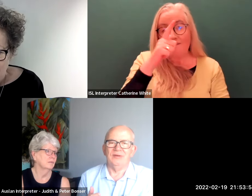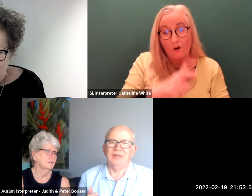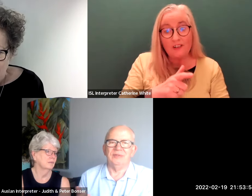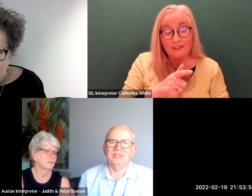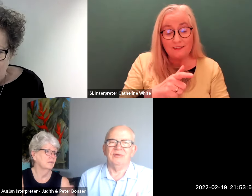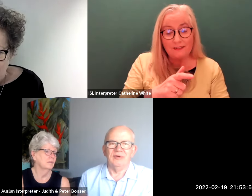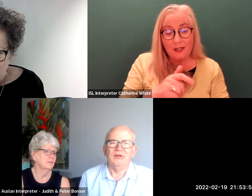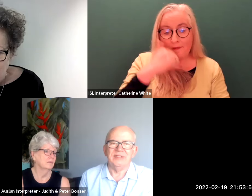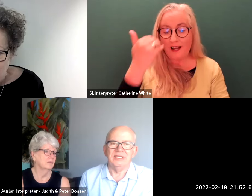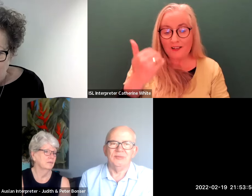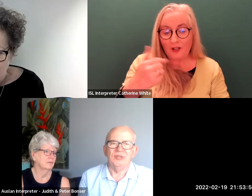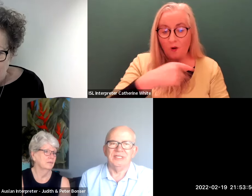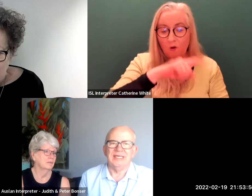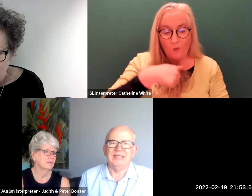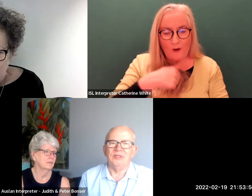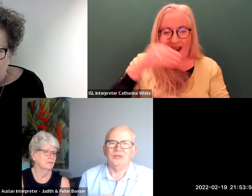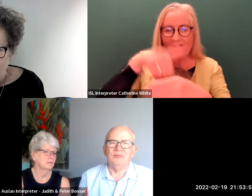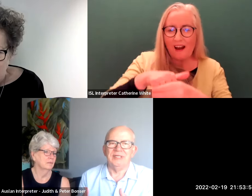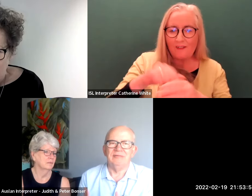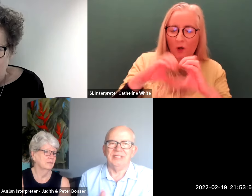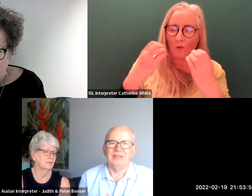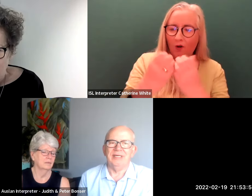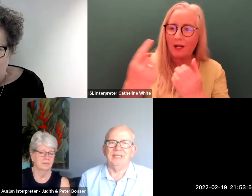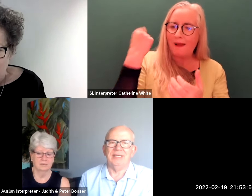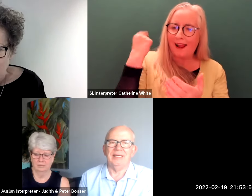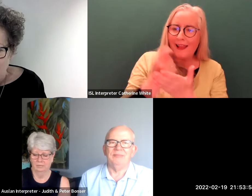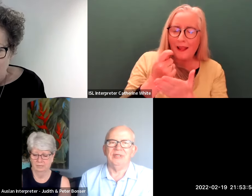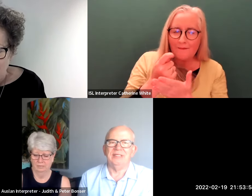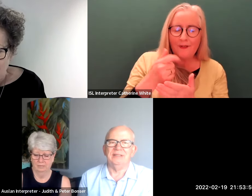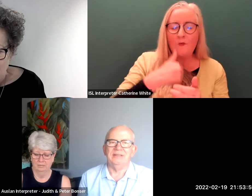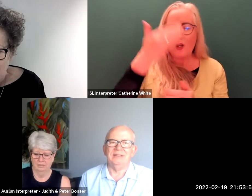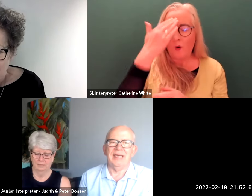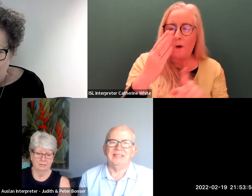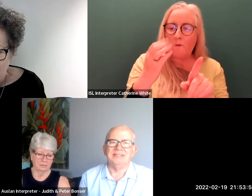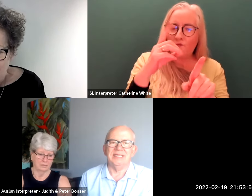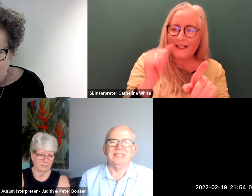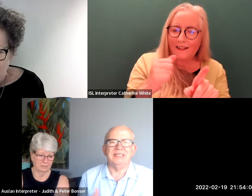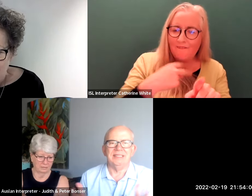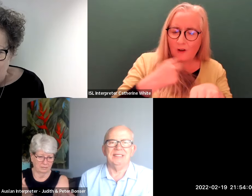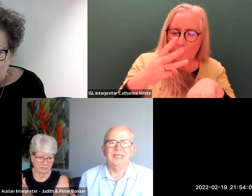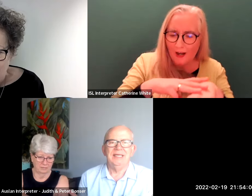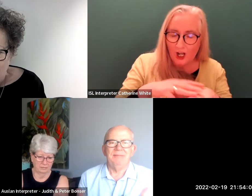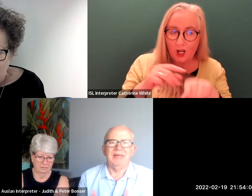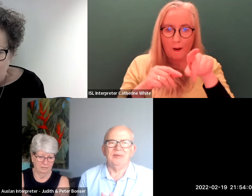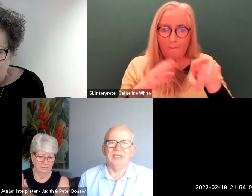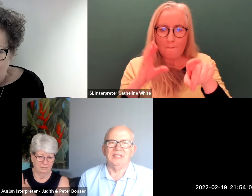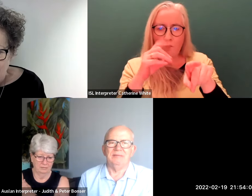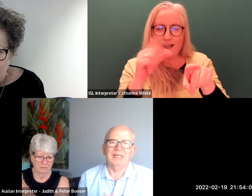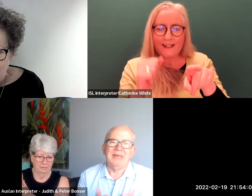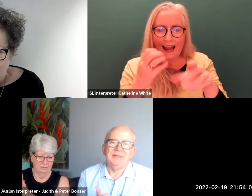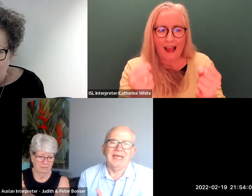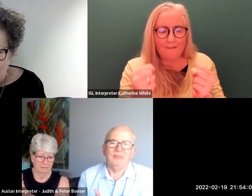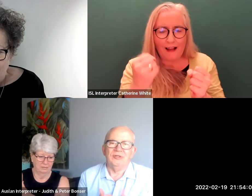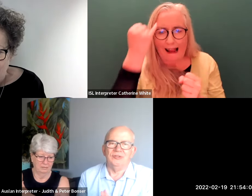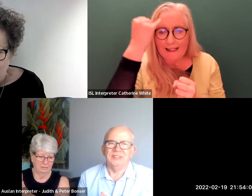we were so involved in the community then and we knew breeda really well and breeda had this idea that maybe we could